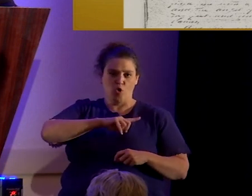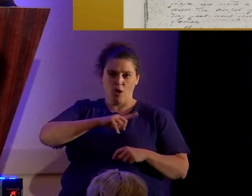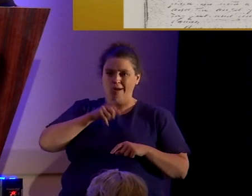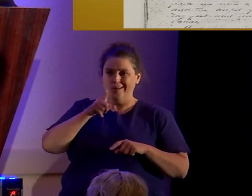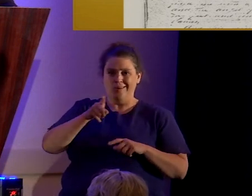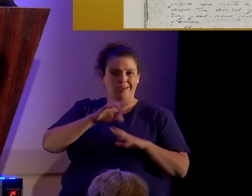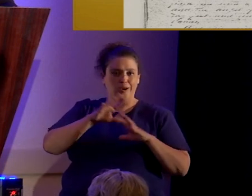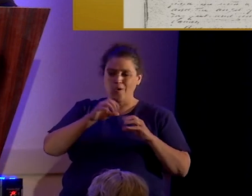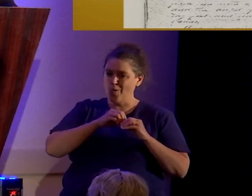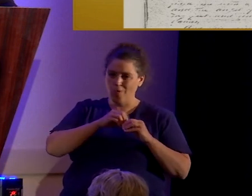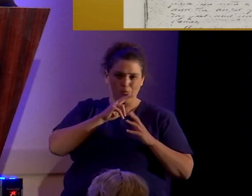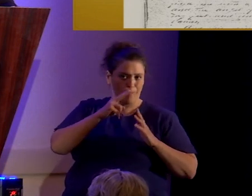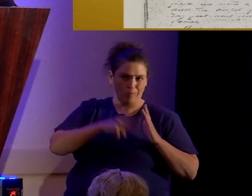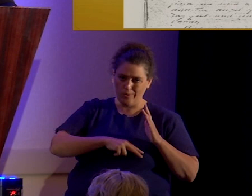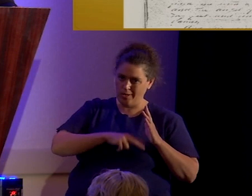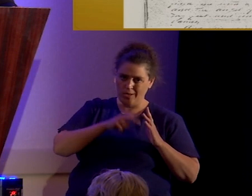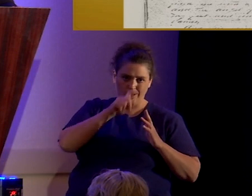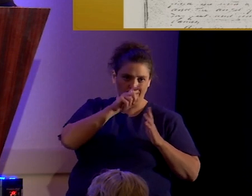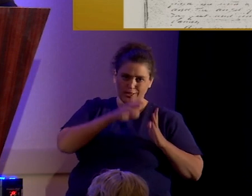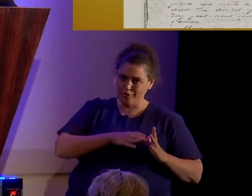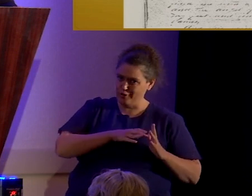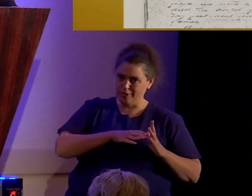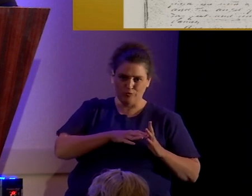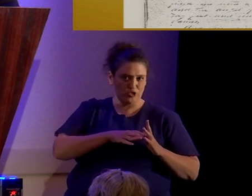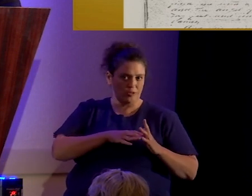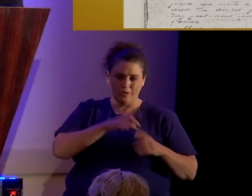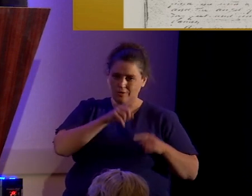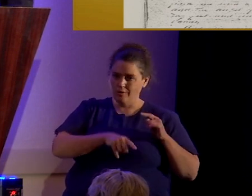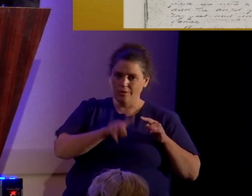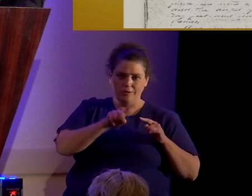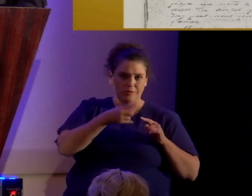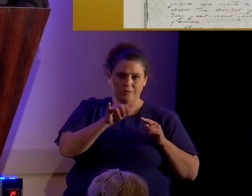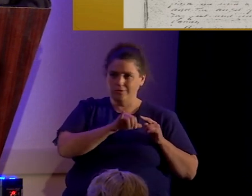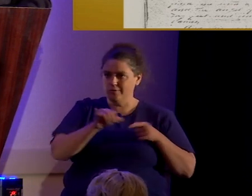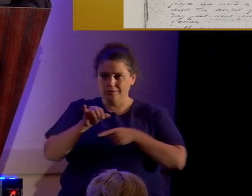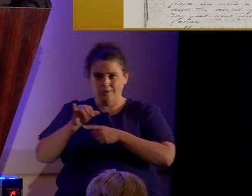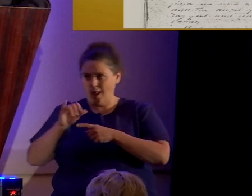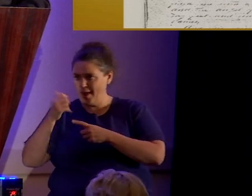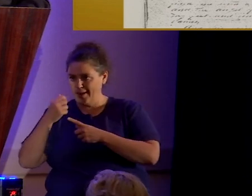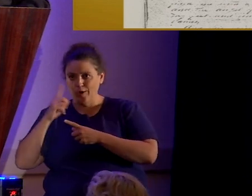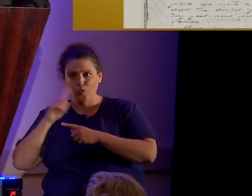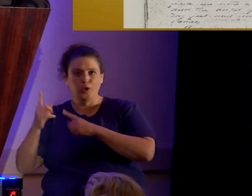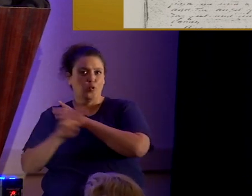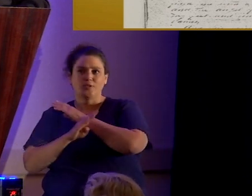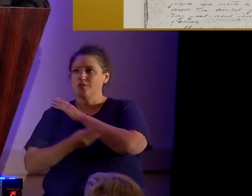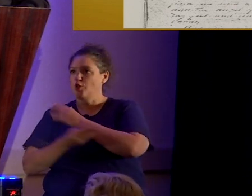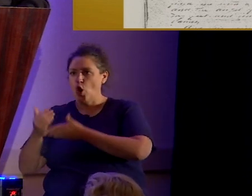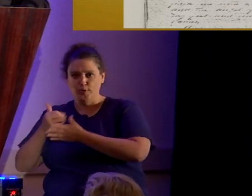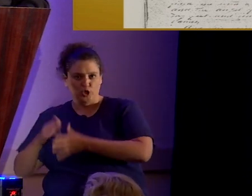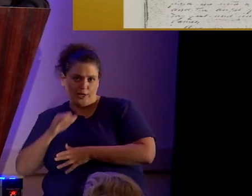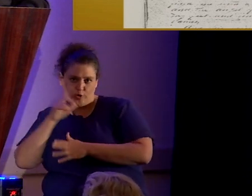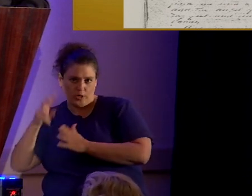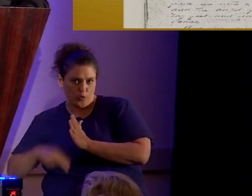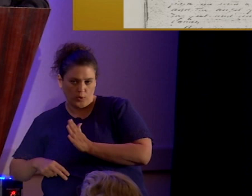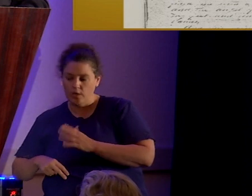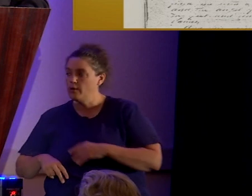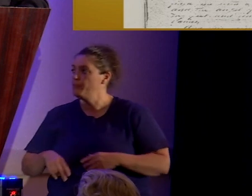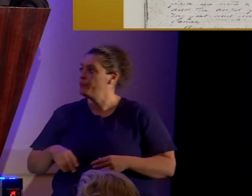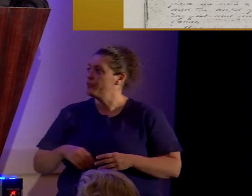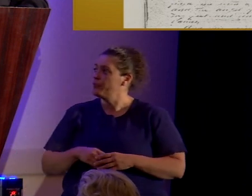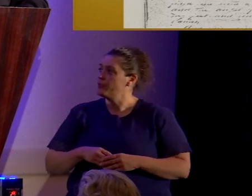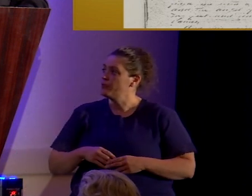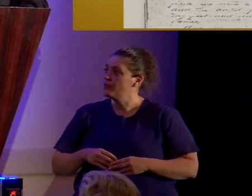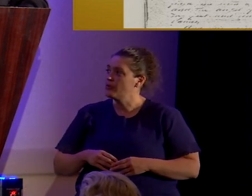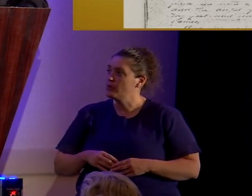He could no more read Egyptian than could the garbage collector. To give you an example, a single character